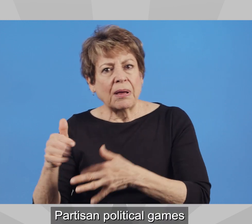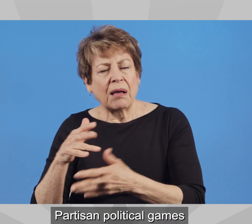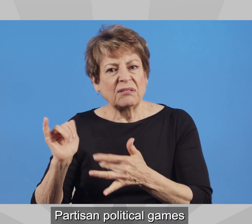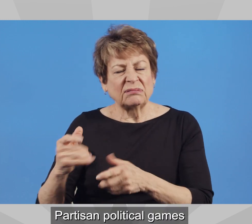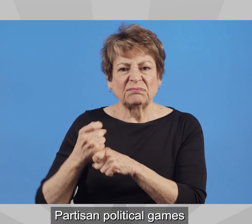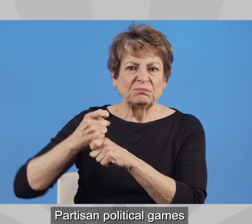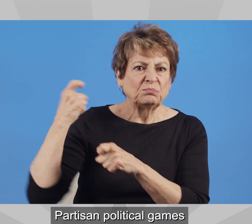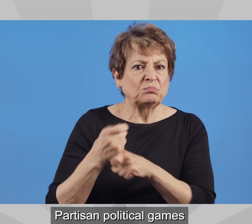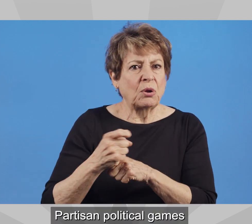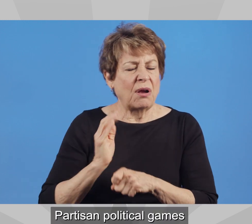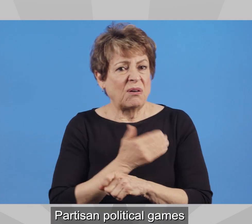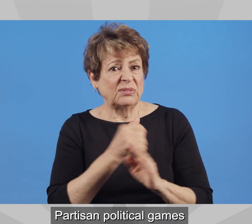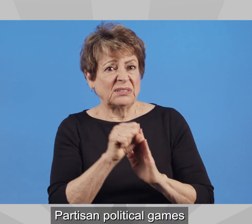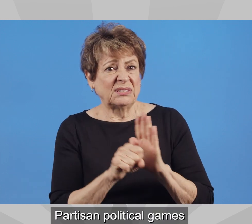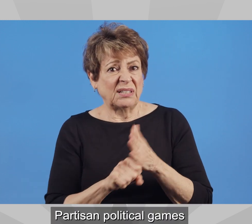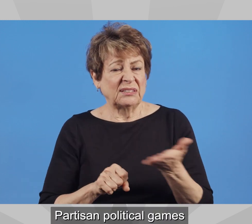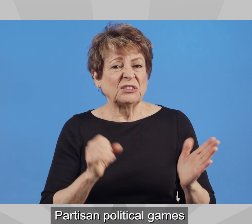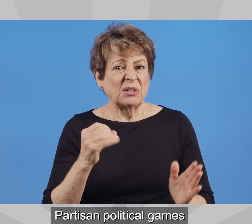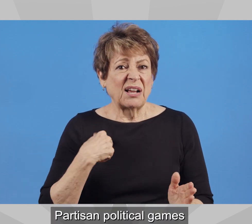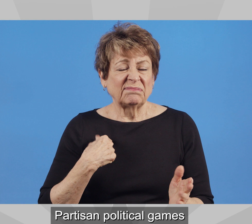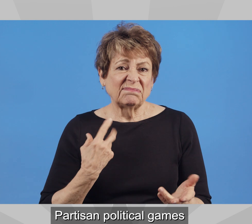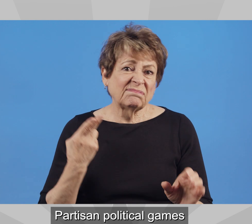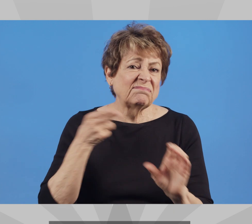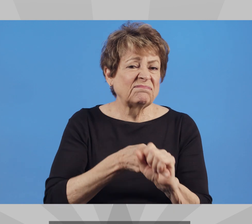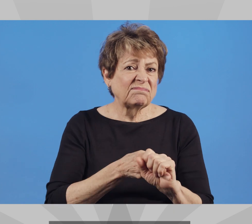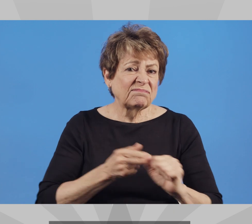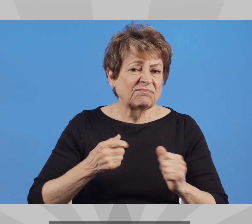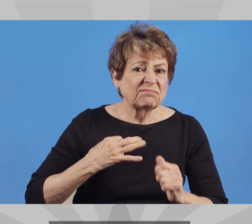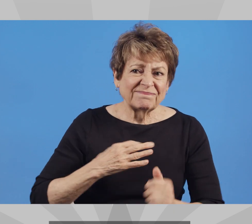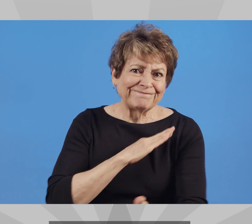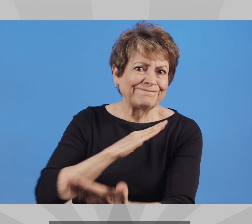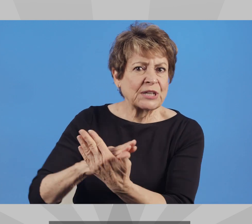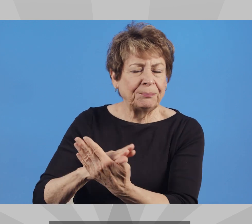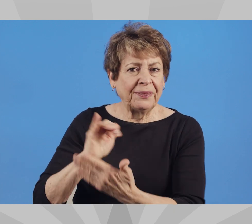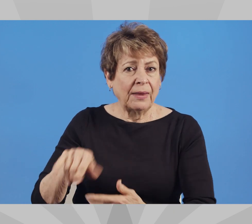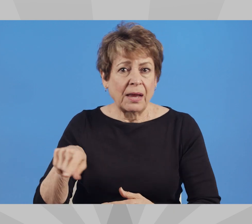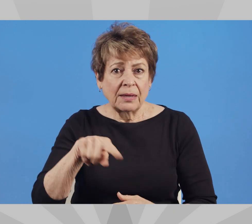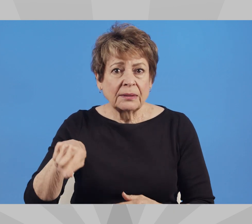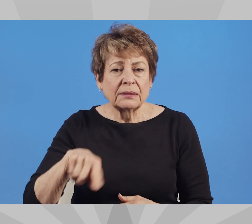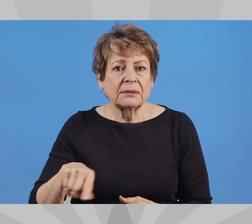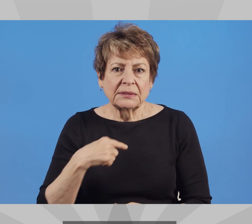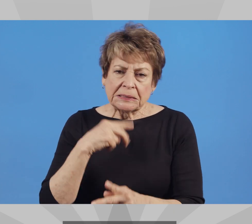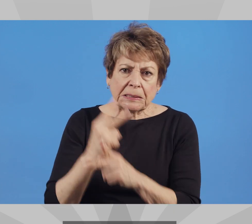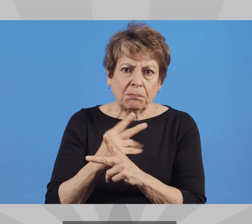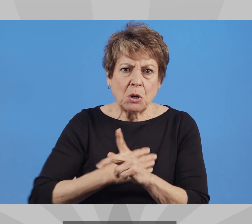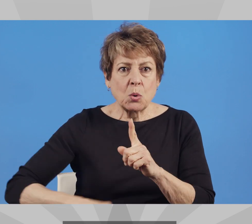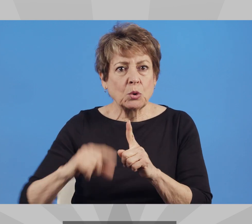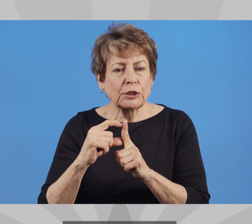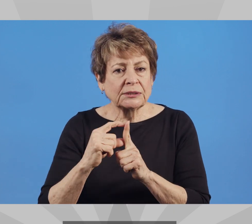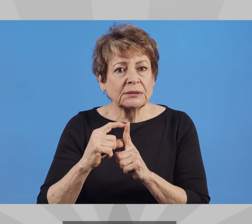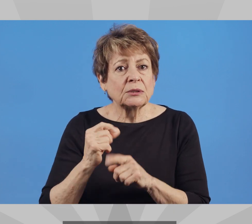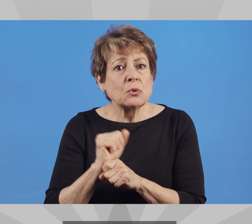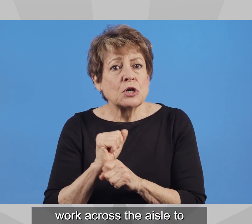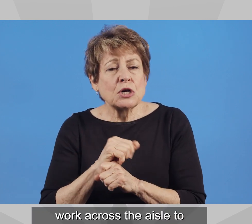Partisan political games are damaging our state. I'm running to stop them. I will keep my